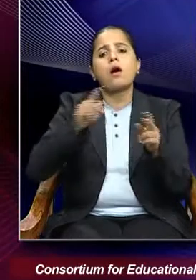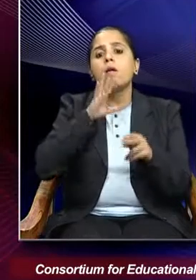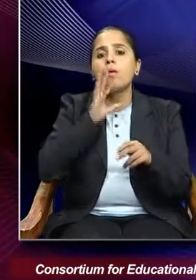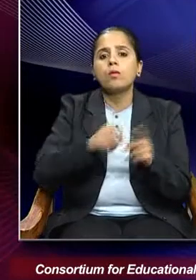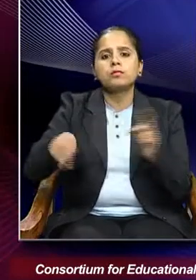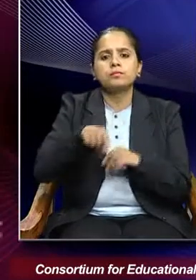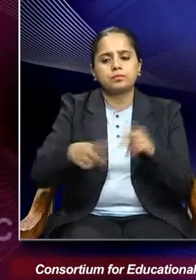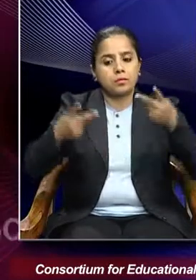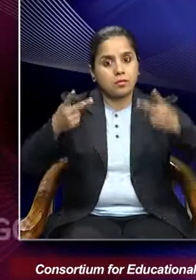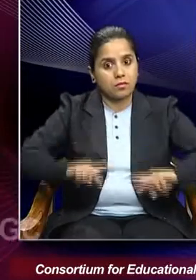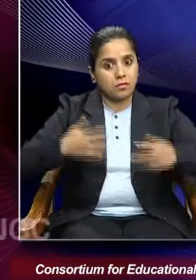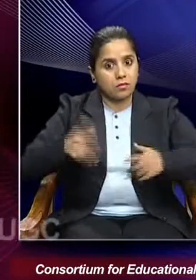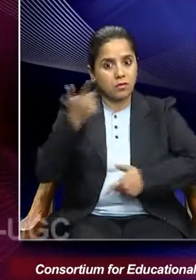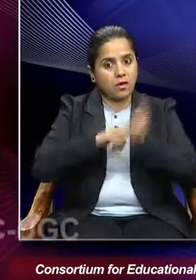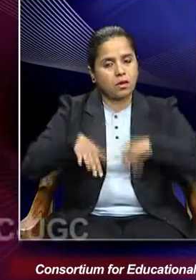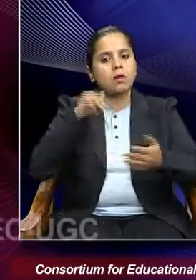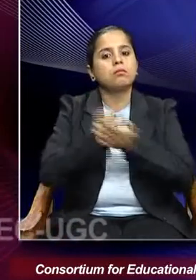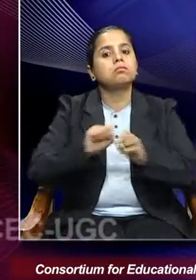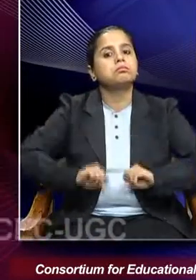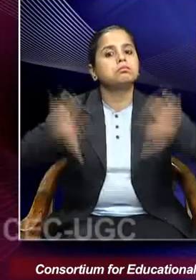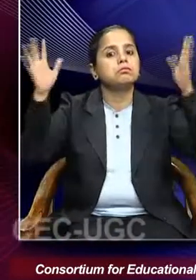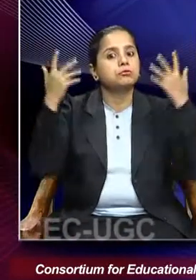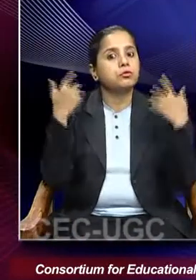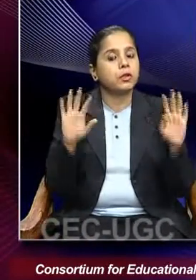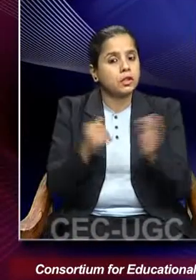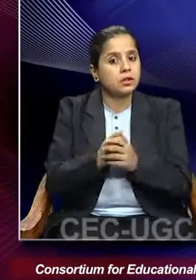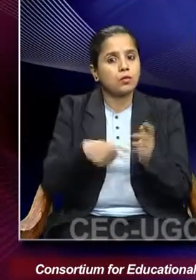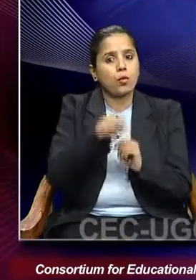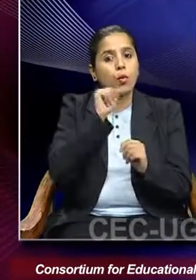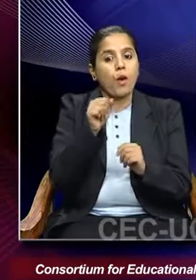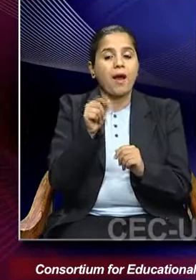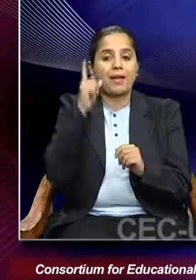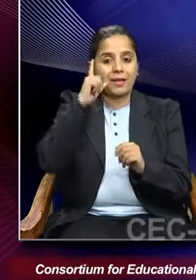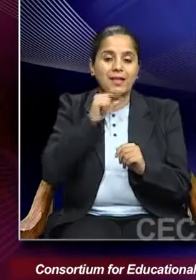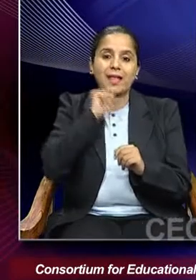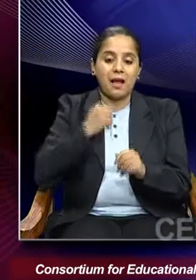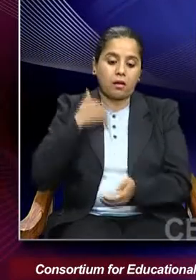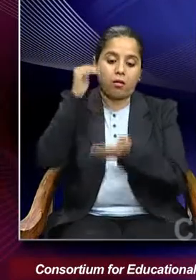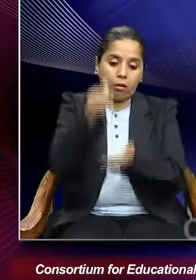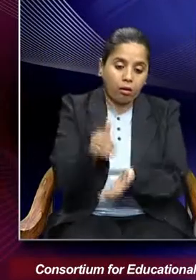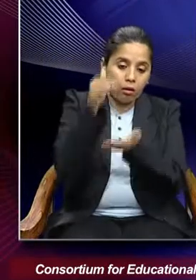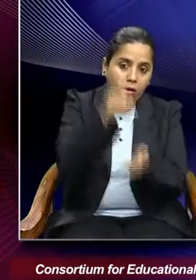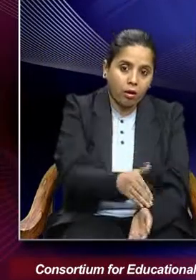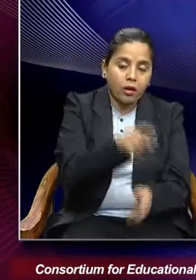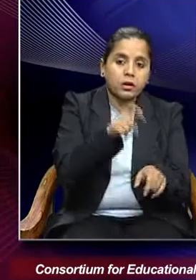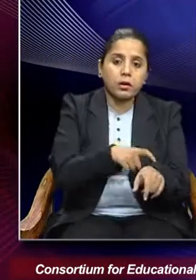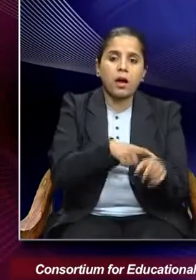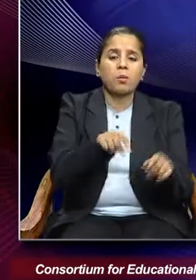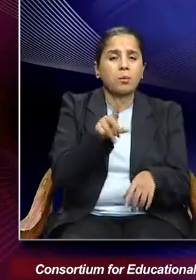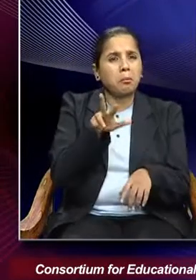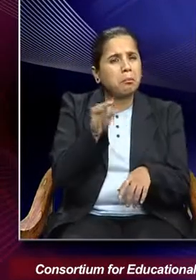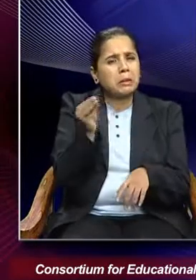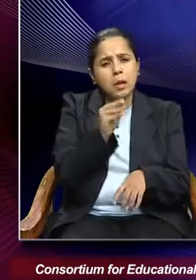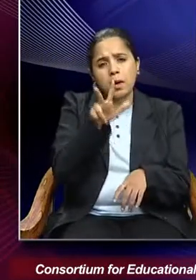translated and published during her grandchildren's time which was almost 80